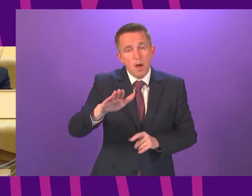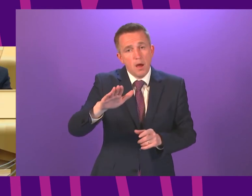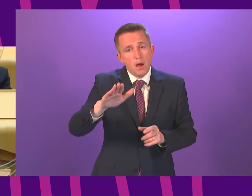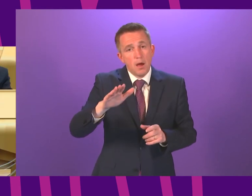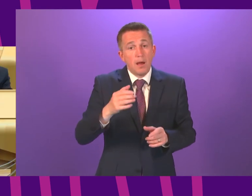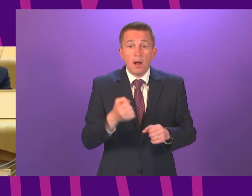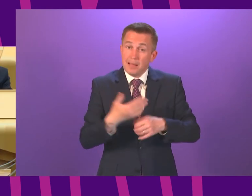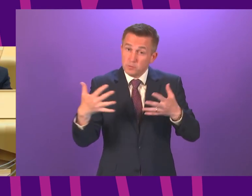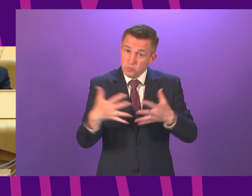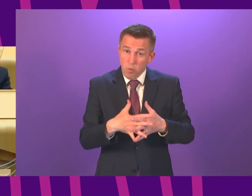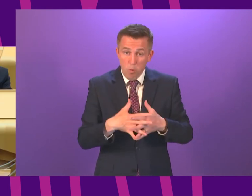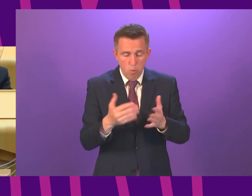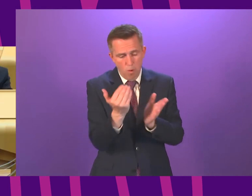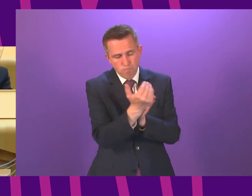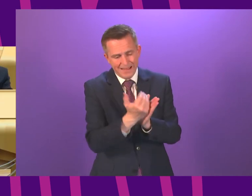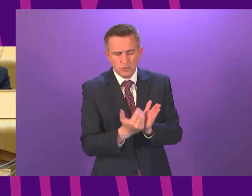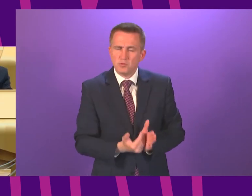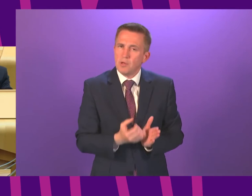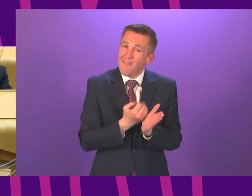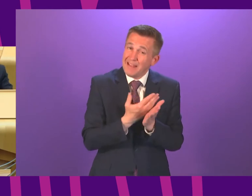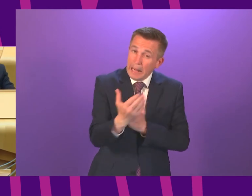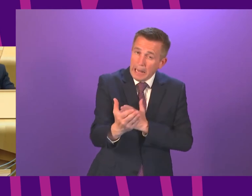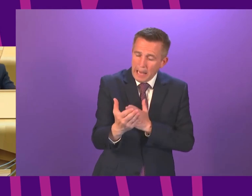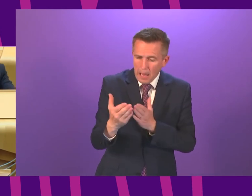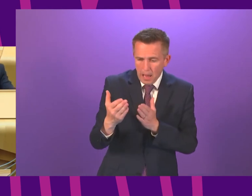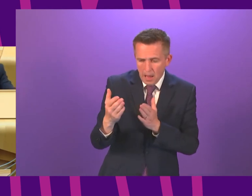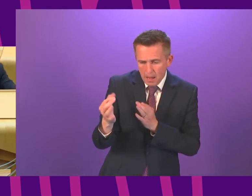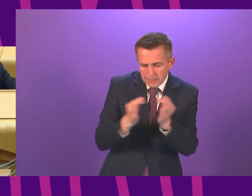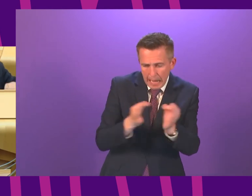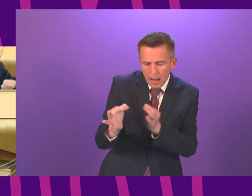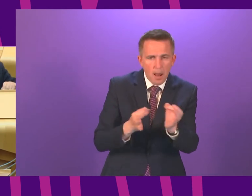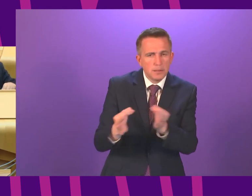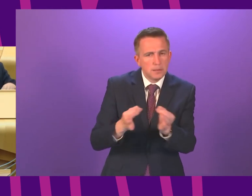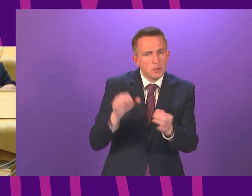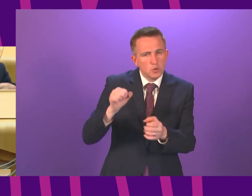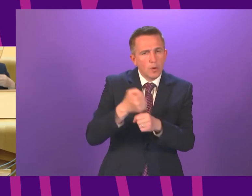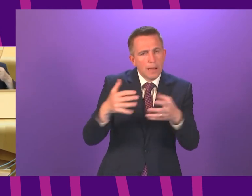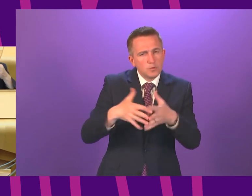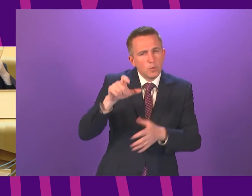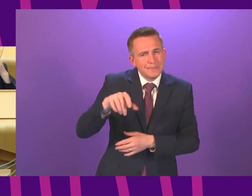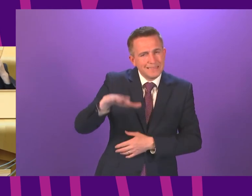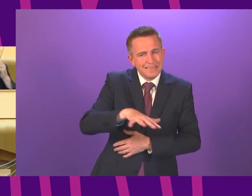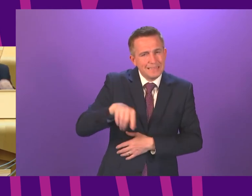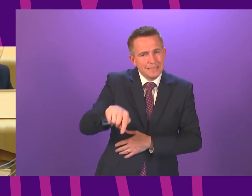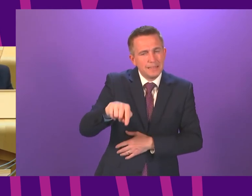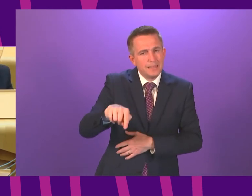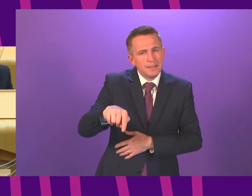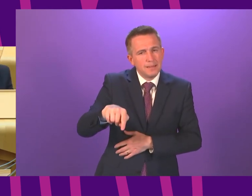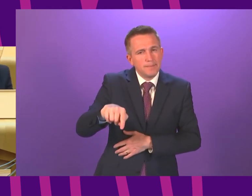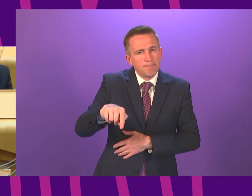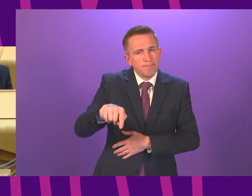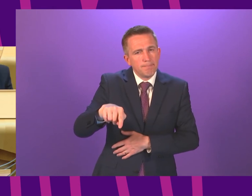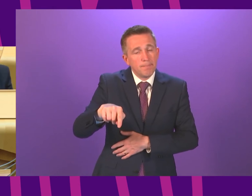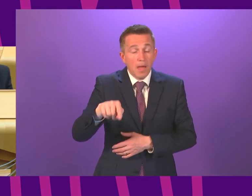taken in Glasgow very specific bespoke measures over the past couple of weeks which as I was saying earlier on will now inform